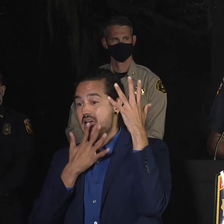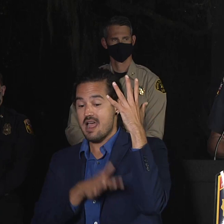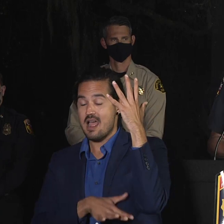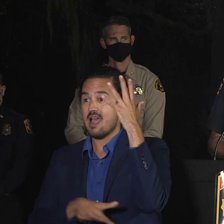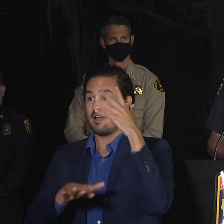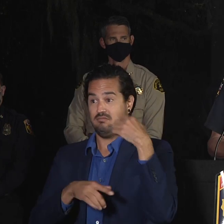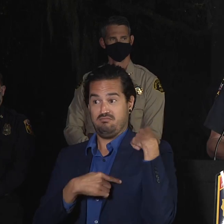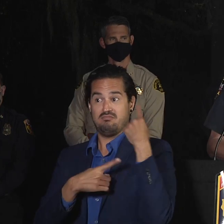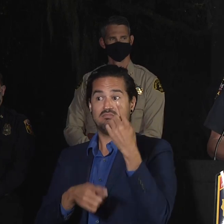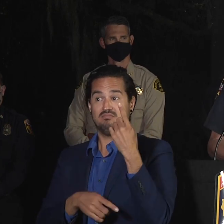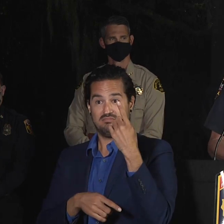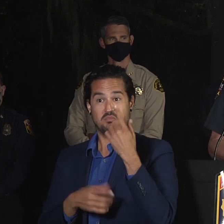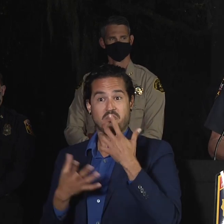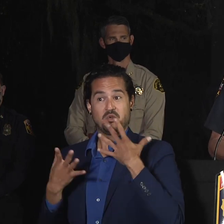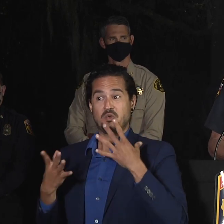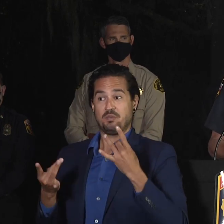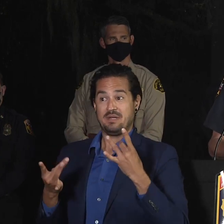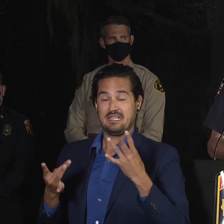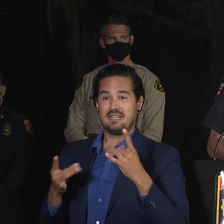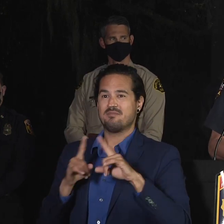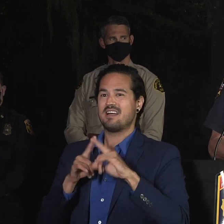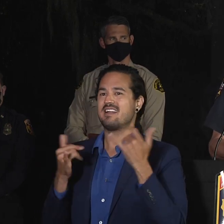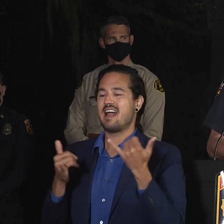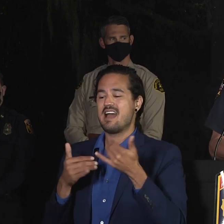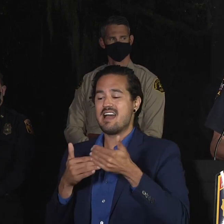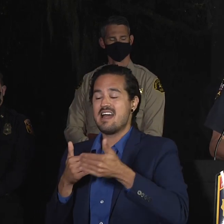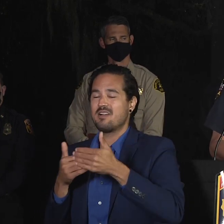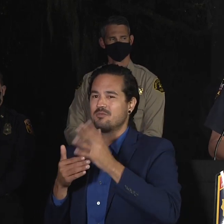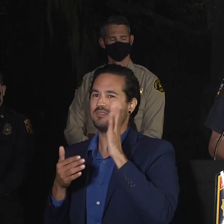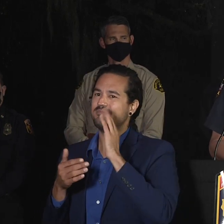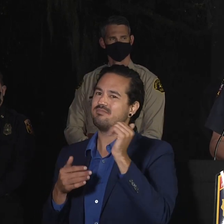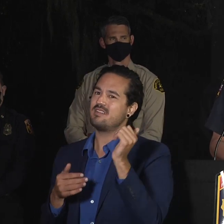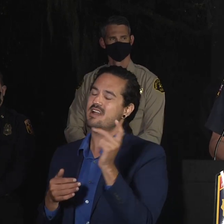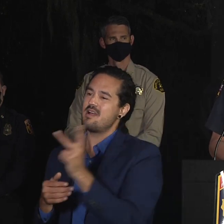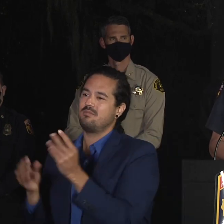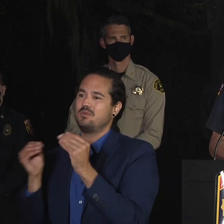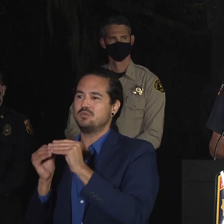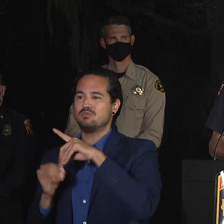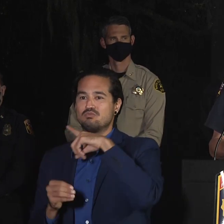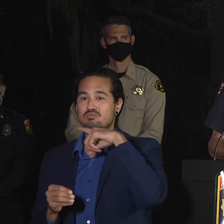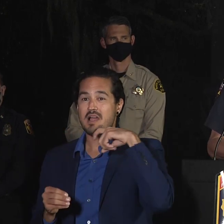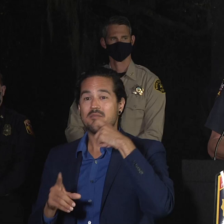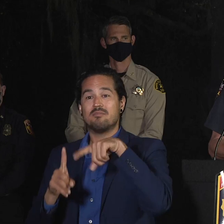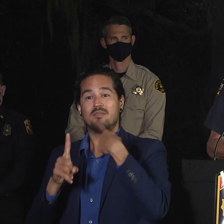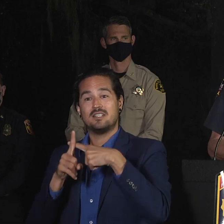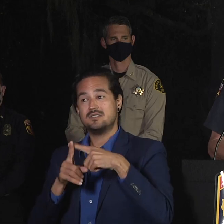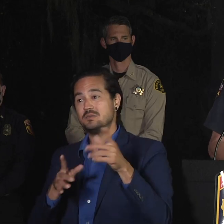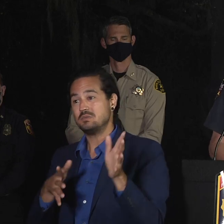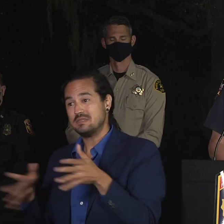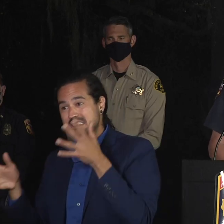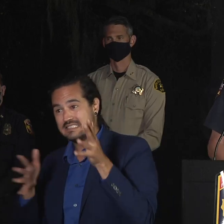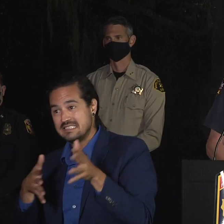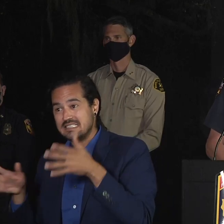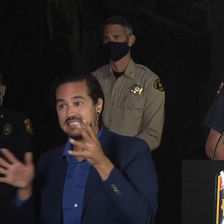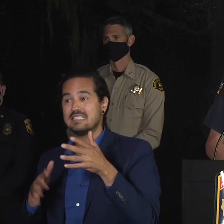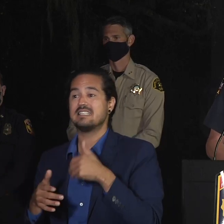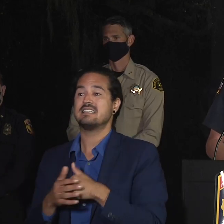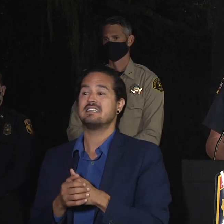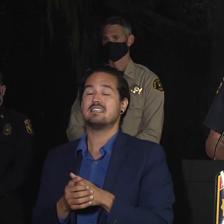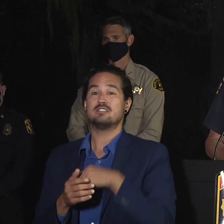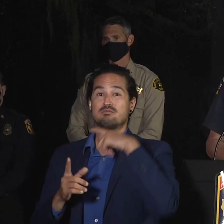And we are going to see some wind, we're going to see a pattern which creates this dry atmosphere, north, northwest wind, which